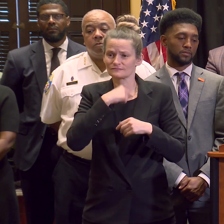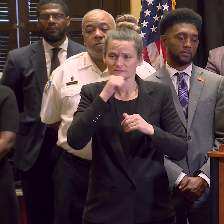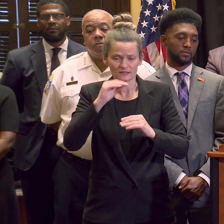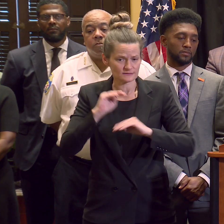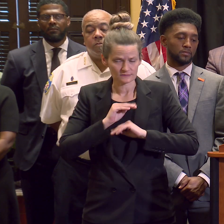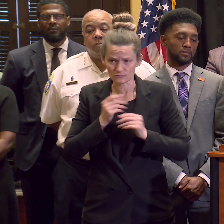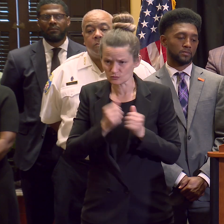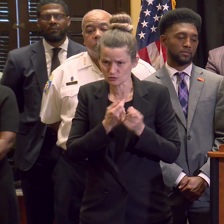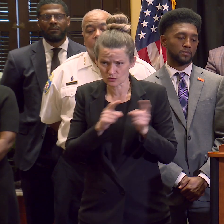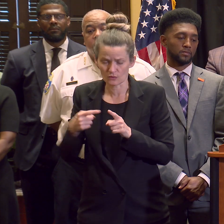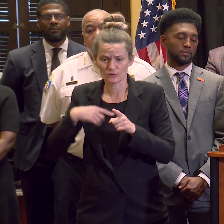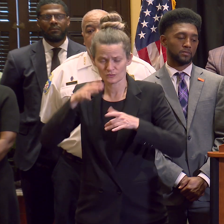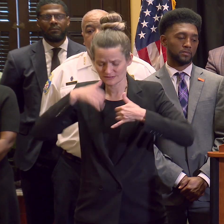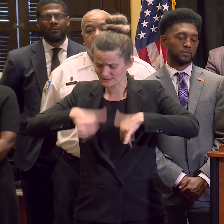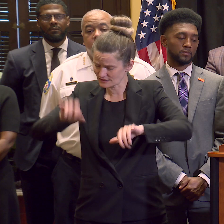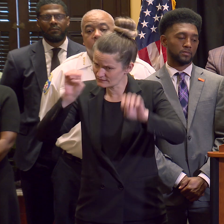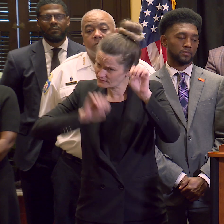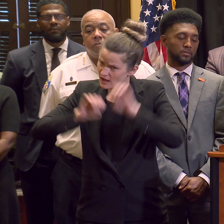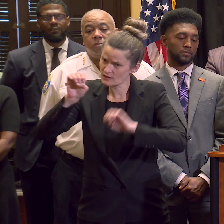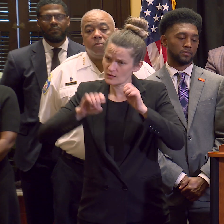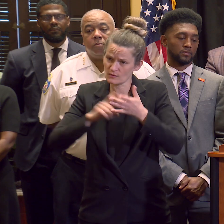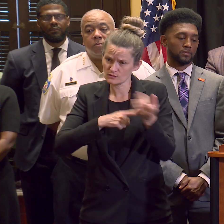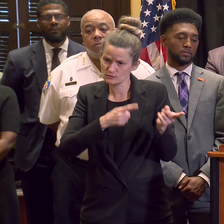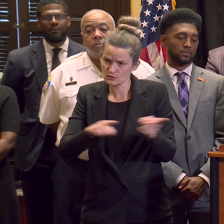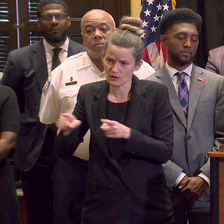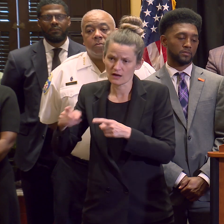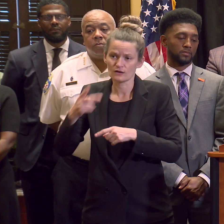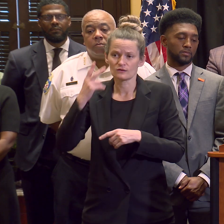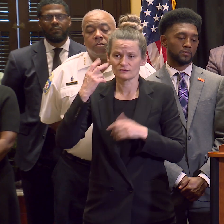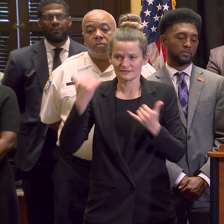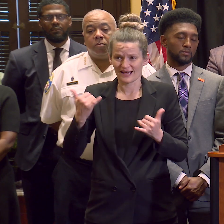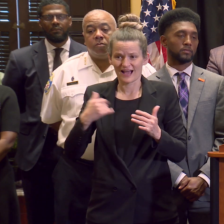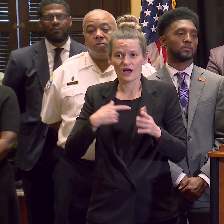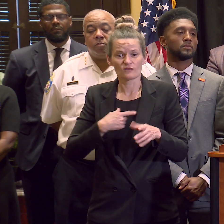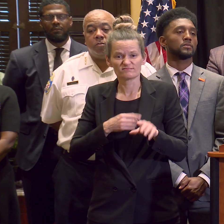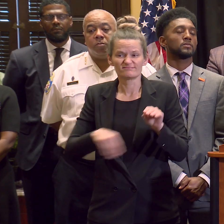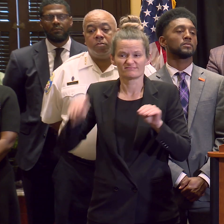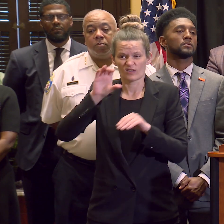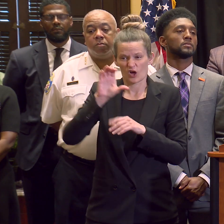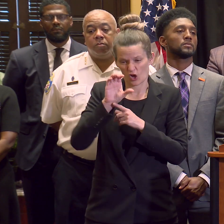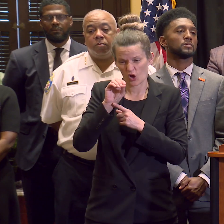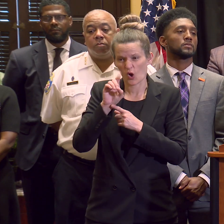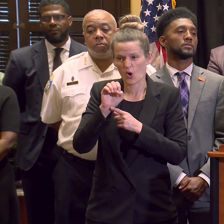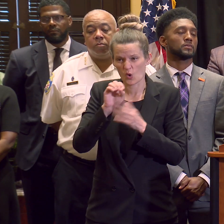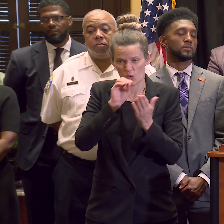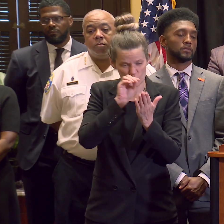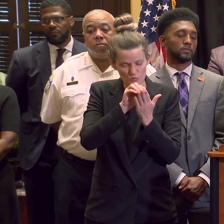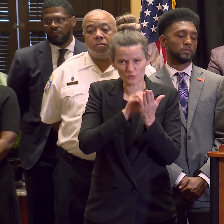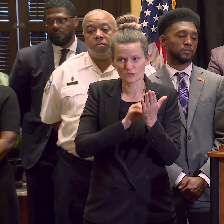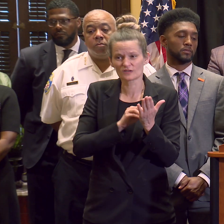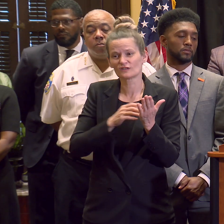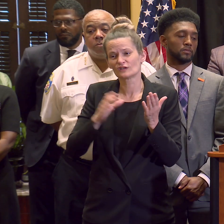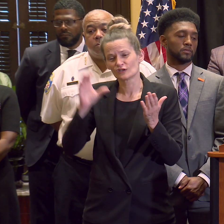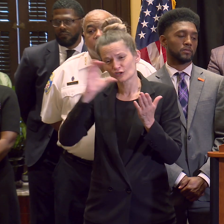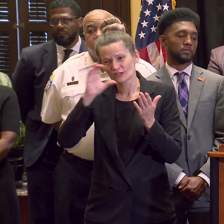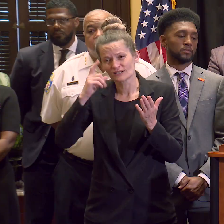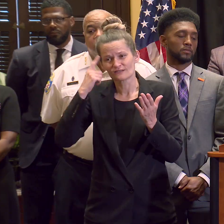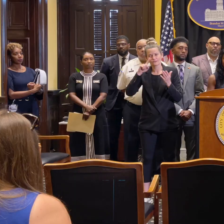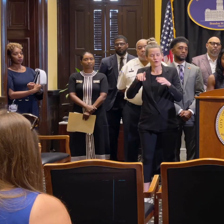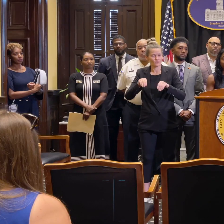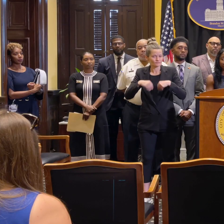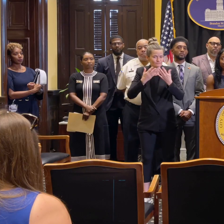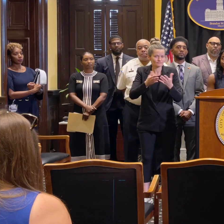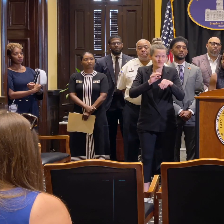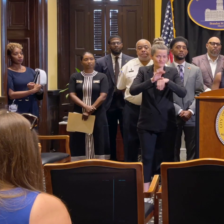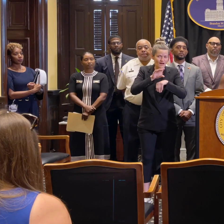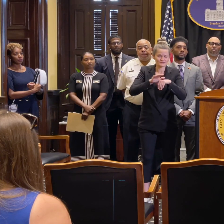regulations to formulate guidance as well as provide advice to the mayor on the best way to proceed forward.